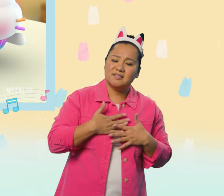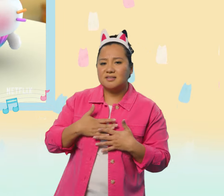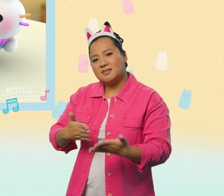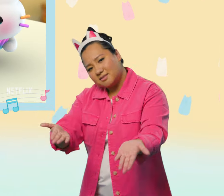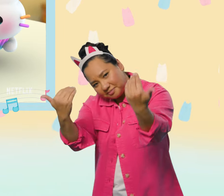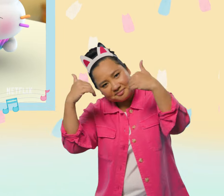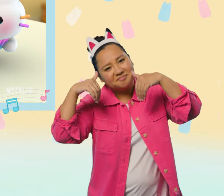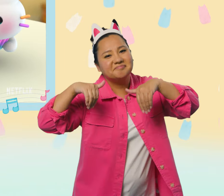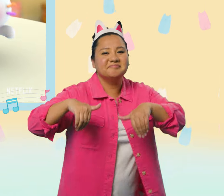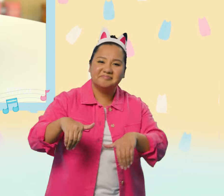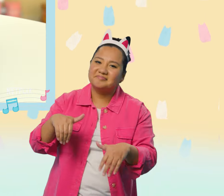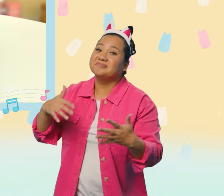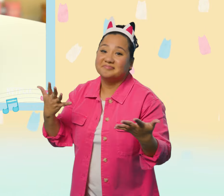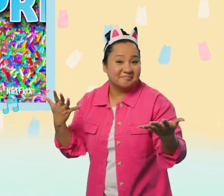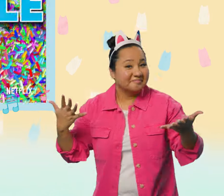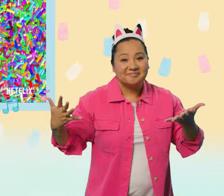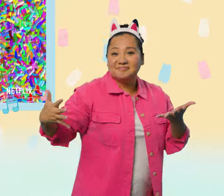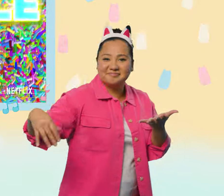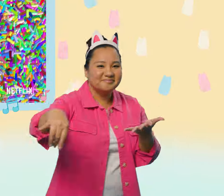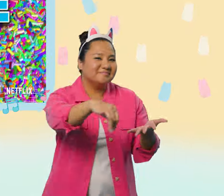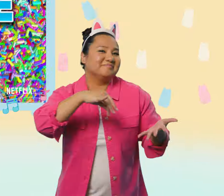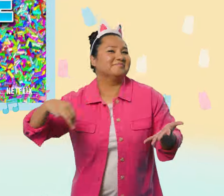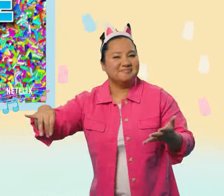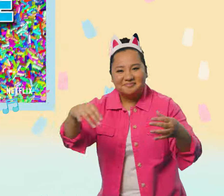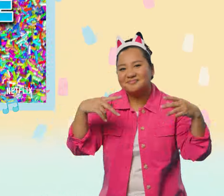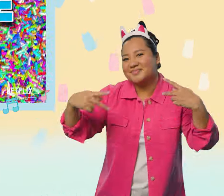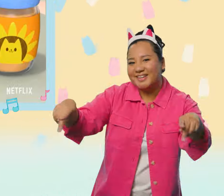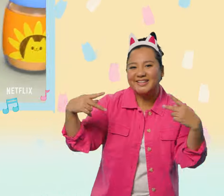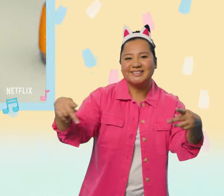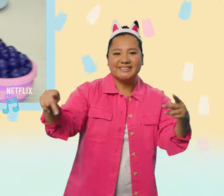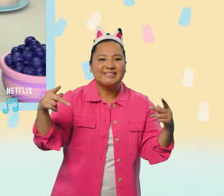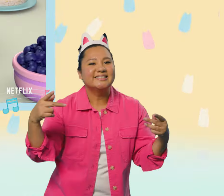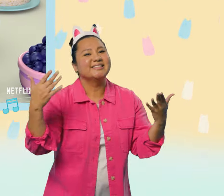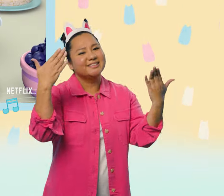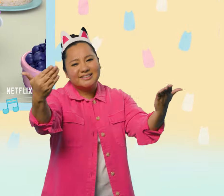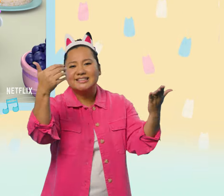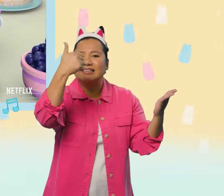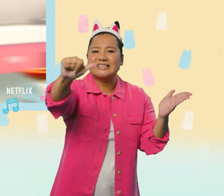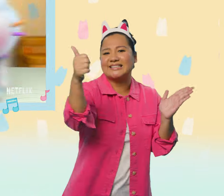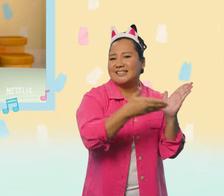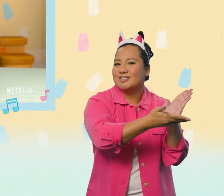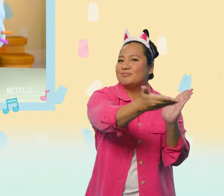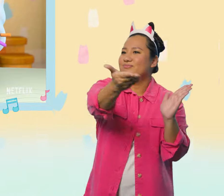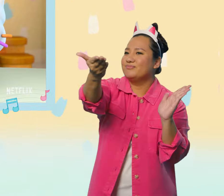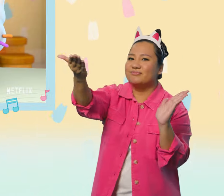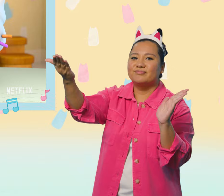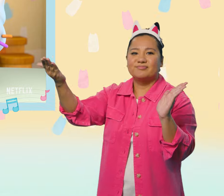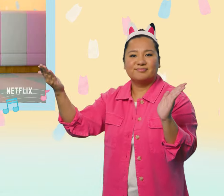on in, it's a sprinkle party! Help yourself to anything you find!